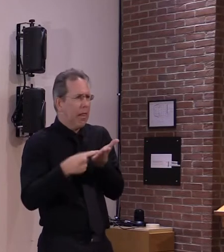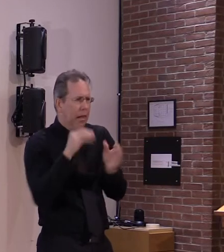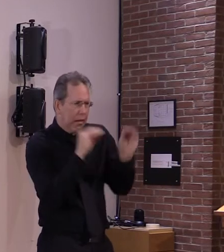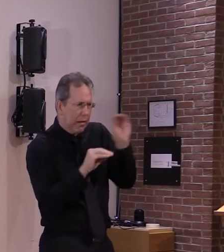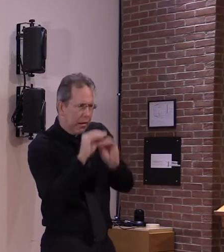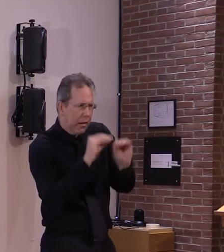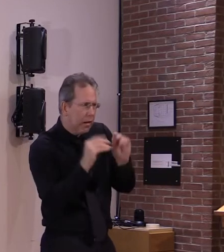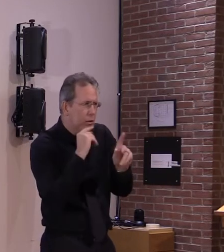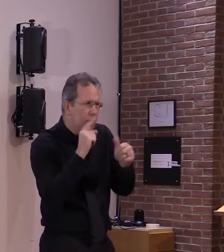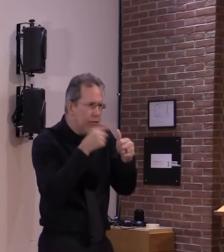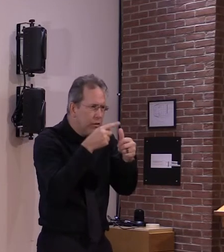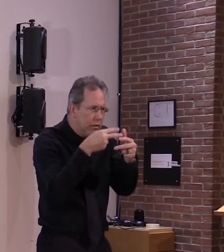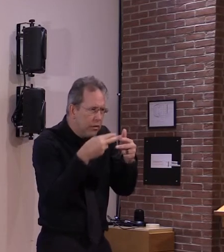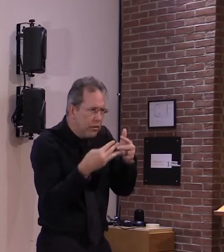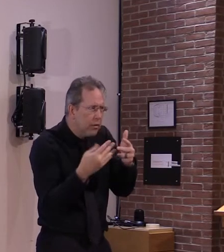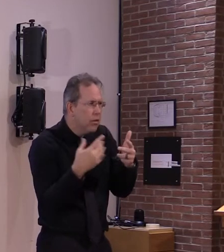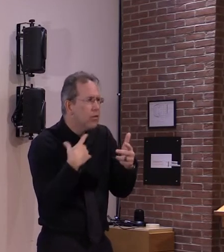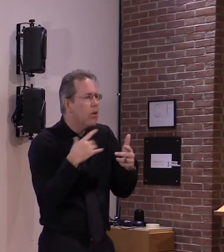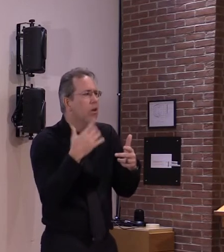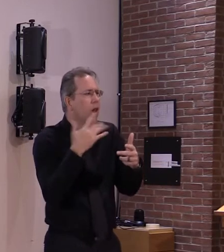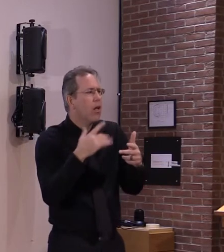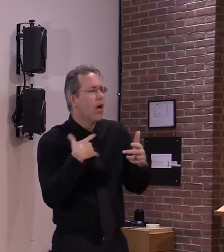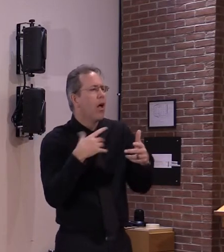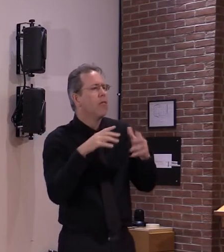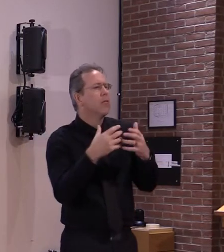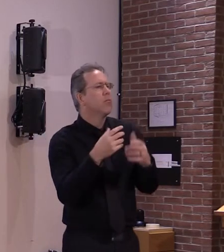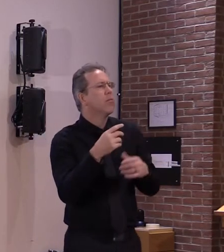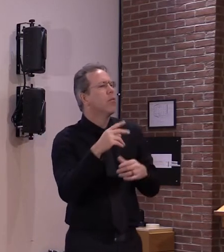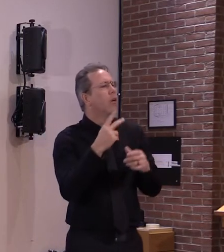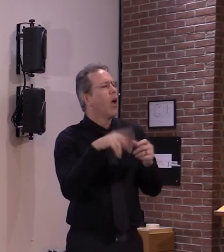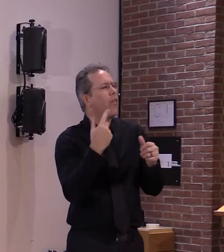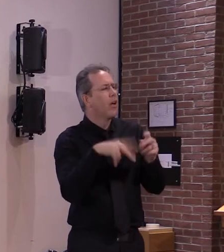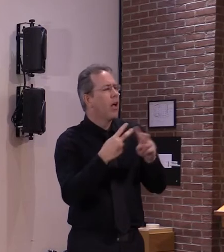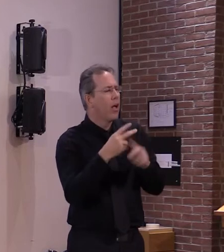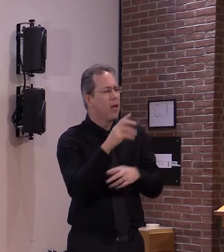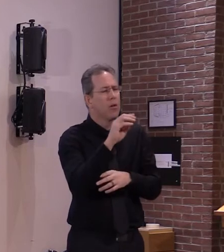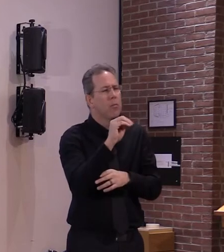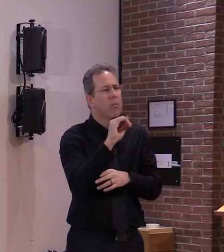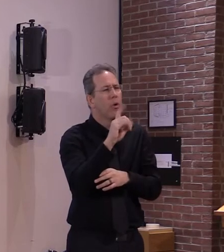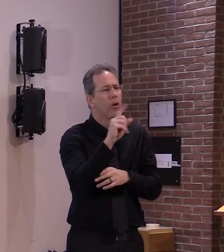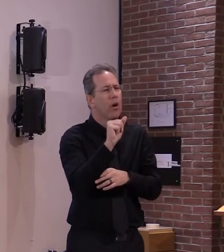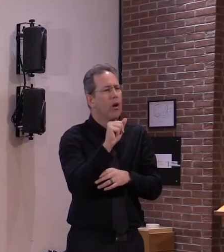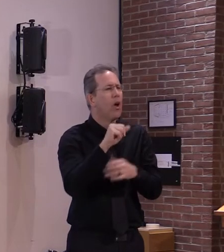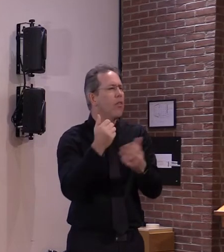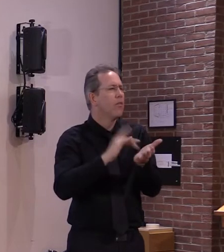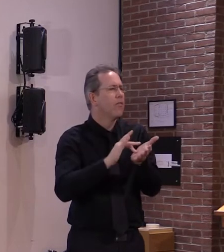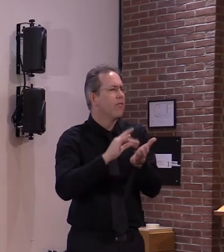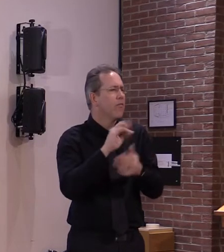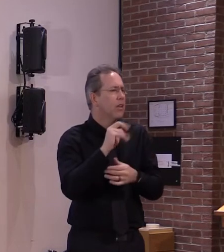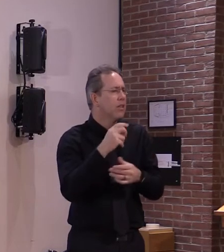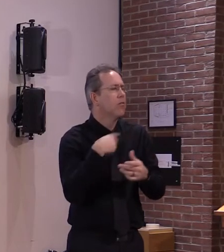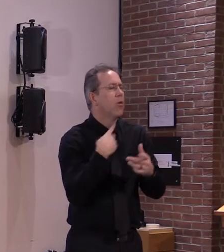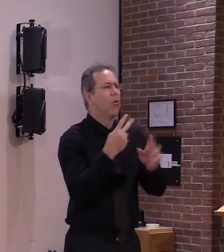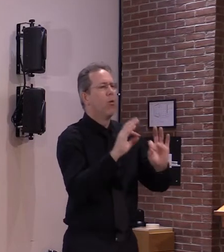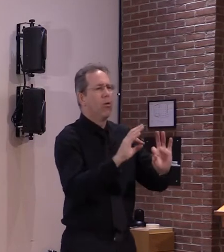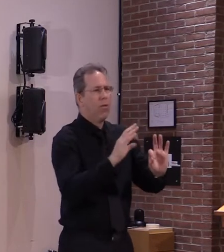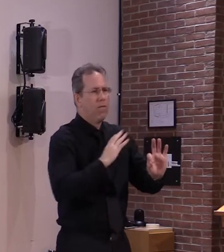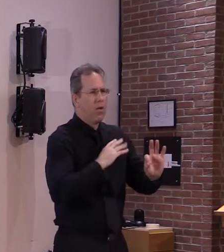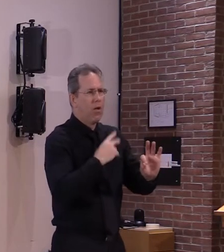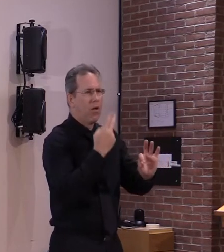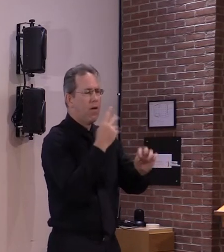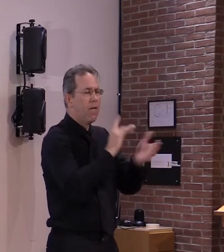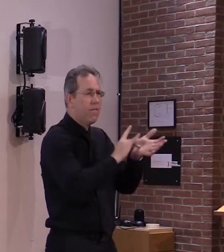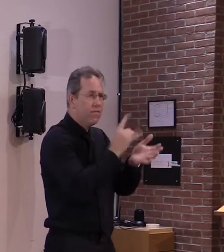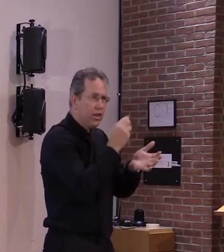authorized and having more doses of vaccine coming into the state and even beyond